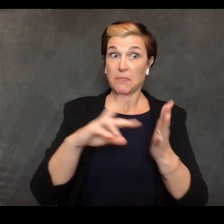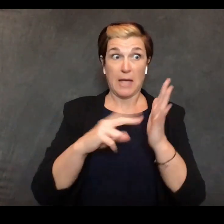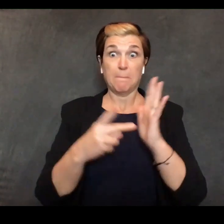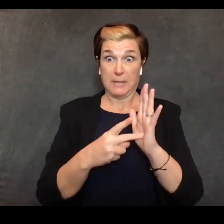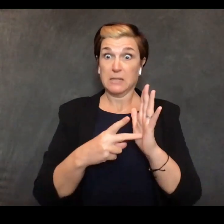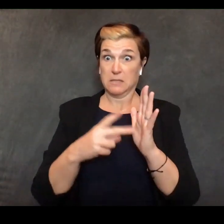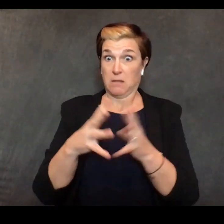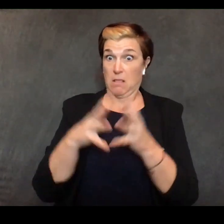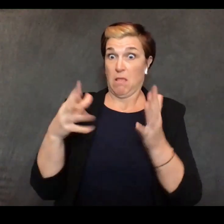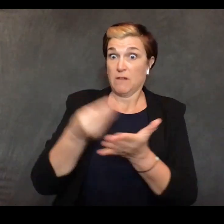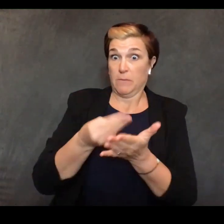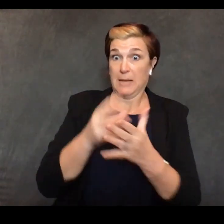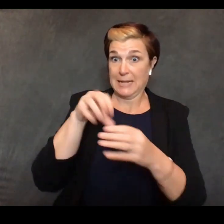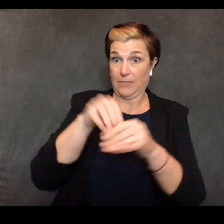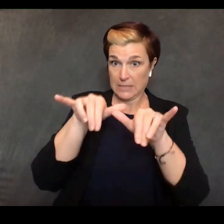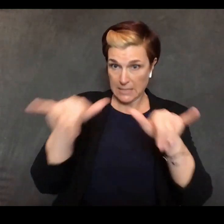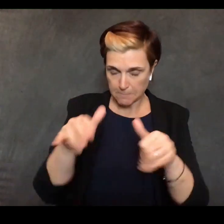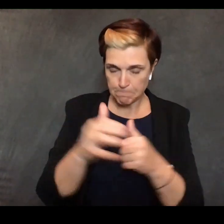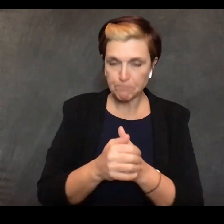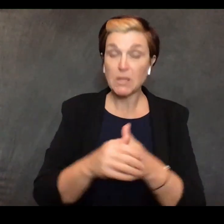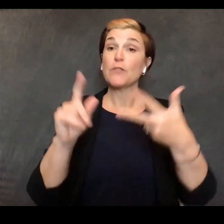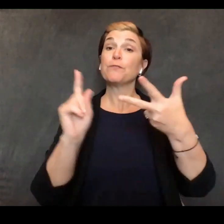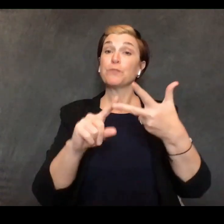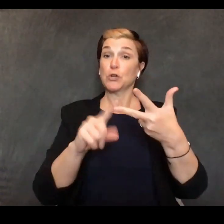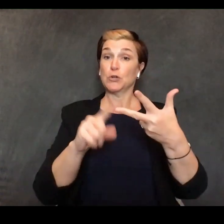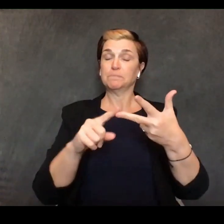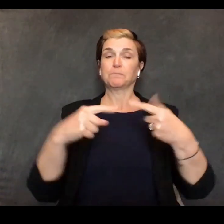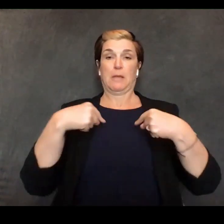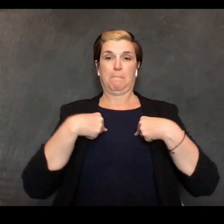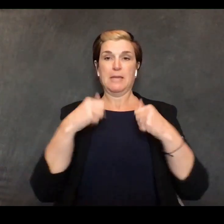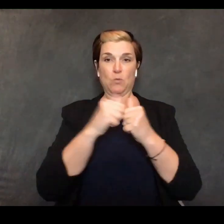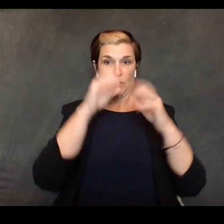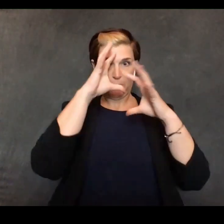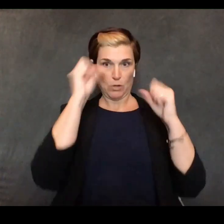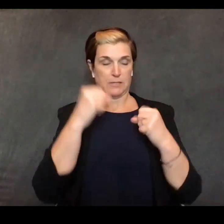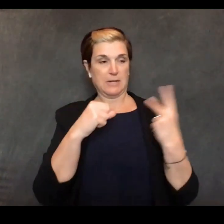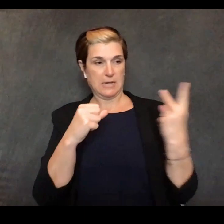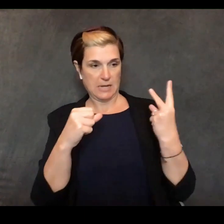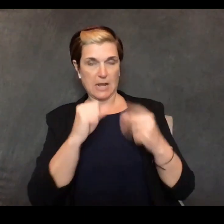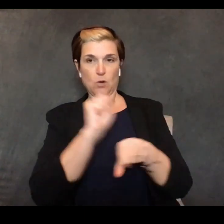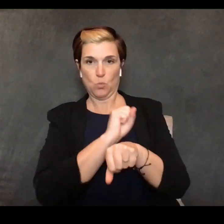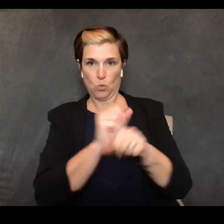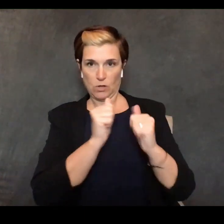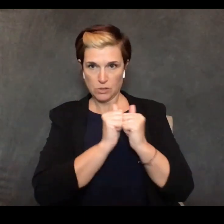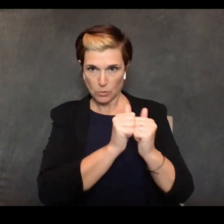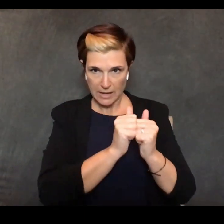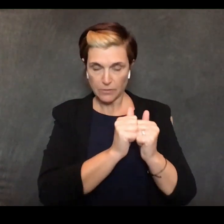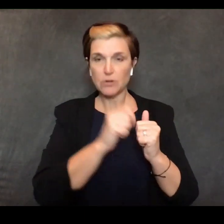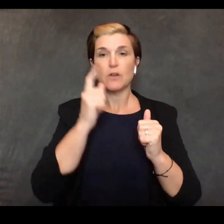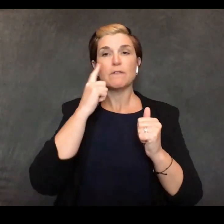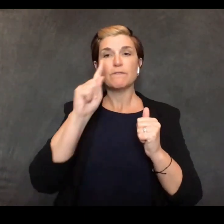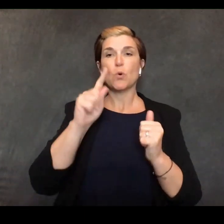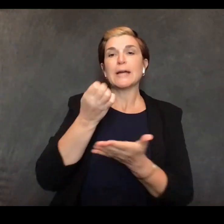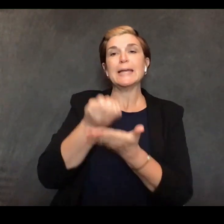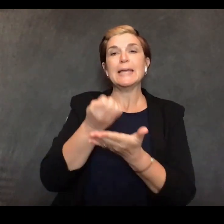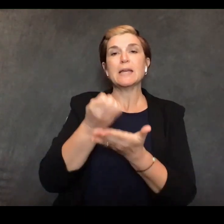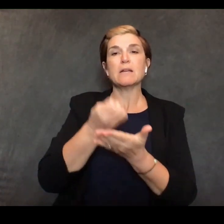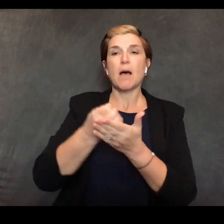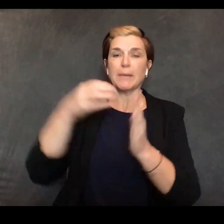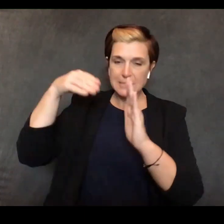thing is the president and i worked on a very significant economic stimulus plan thank you for being available last night throughout this